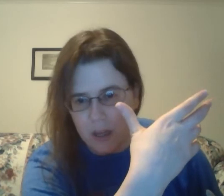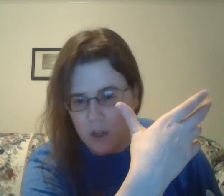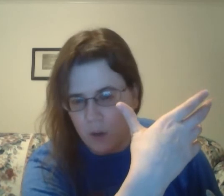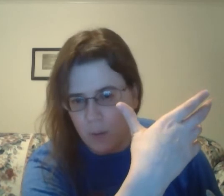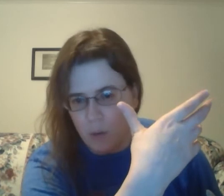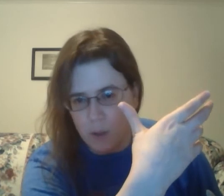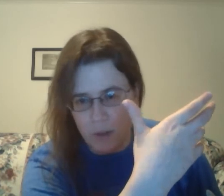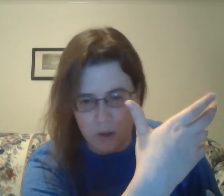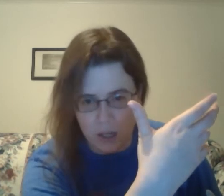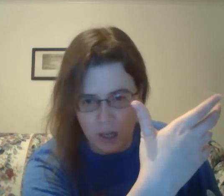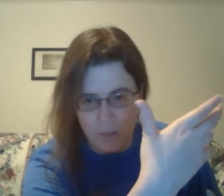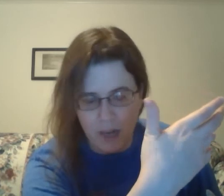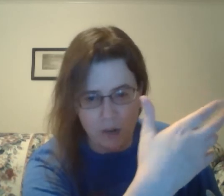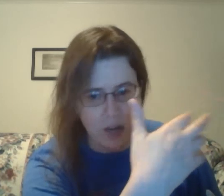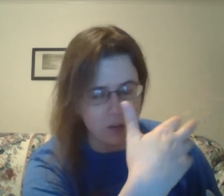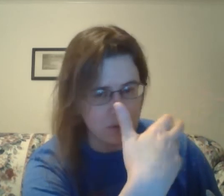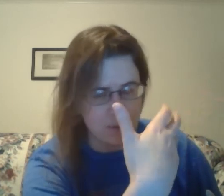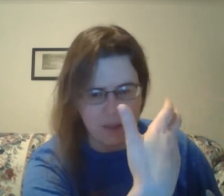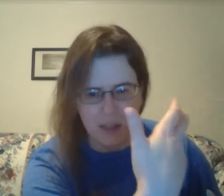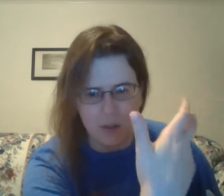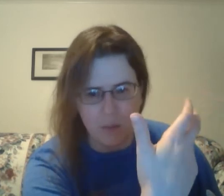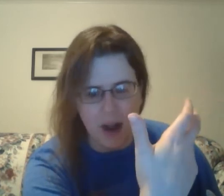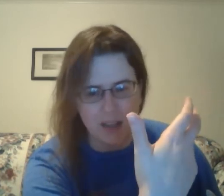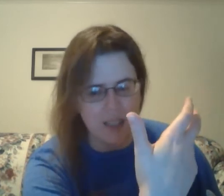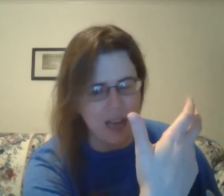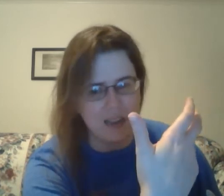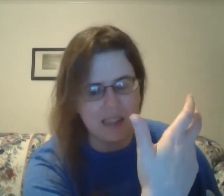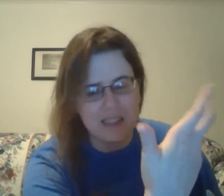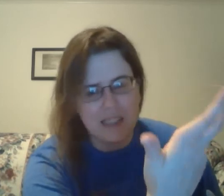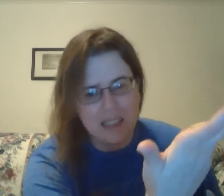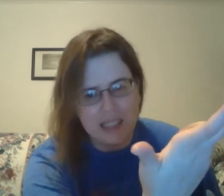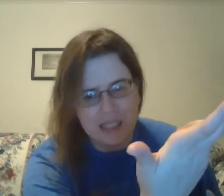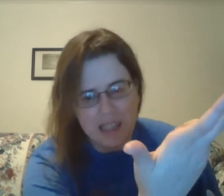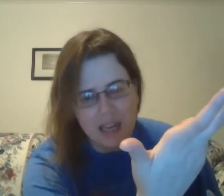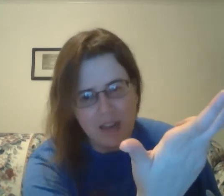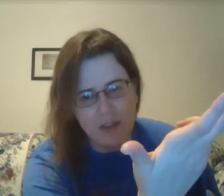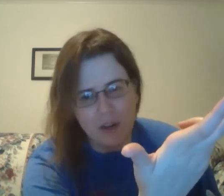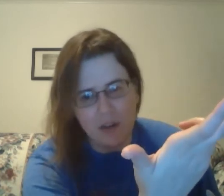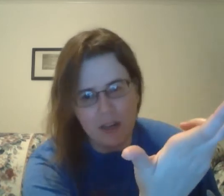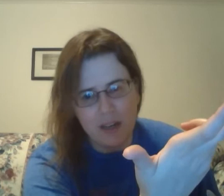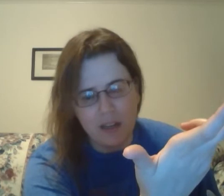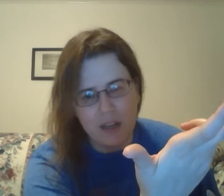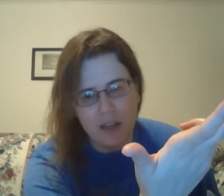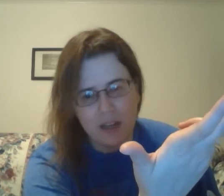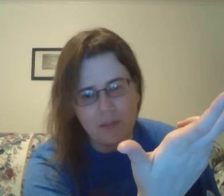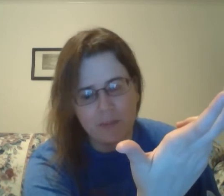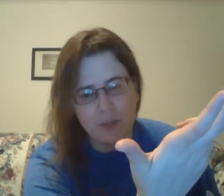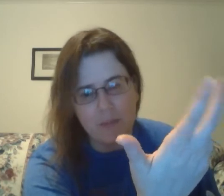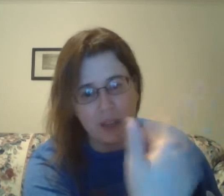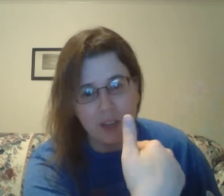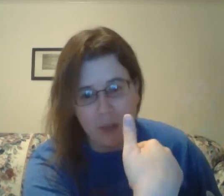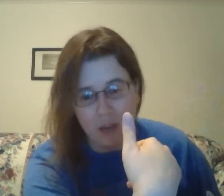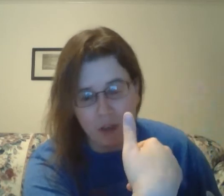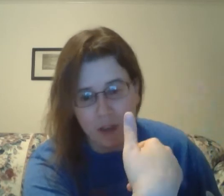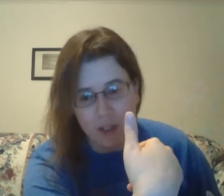injury reports, whether he's going to come back or not, whether he's going cleared to practice. Just, I haven't heard anything. Believe me, I've looked.